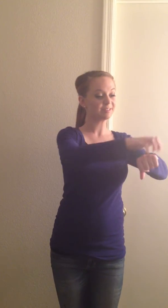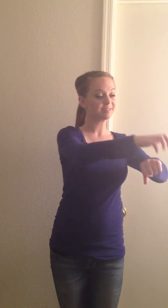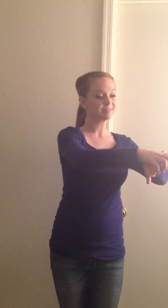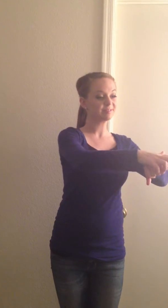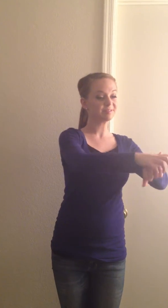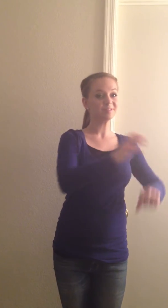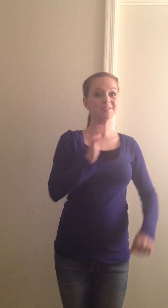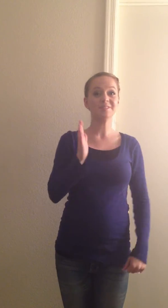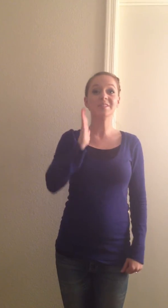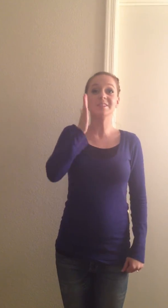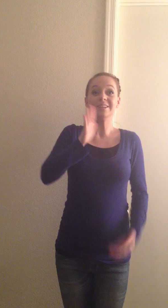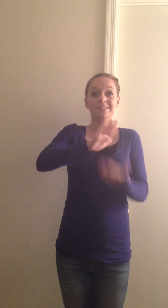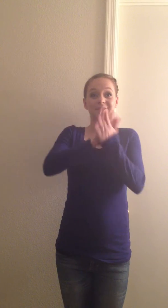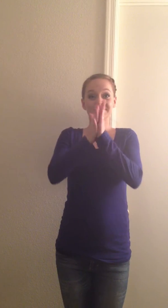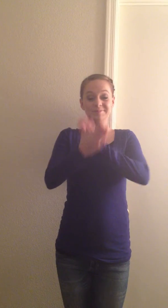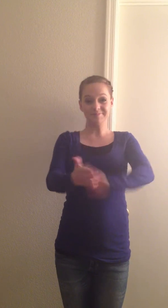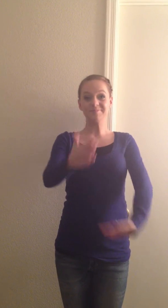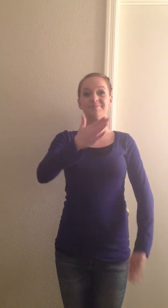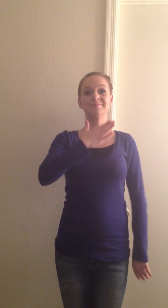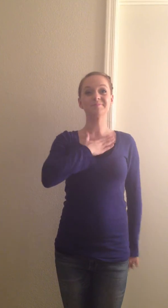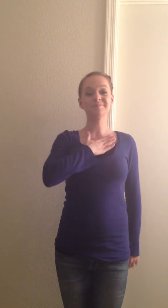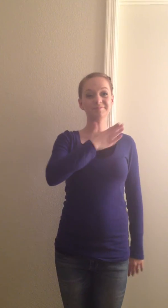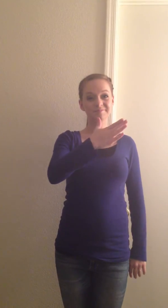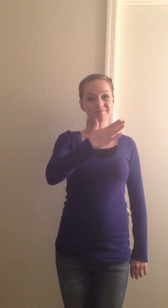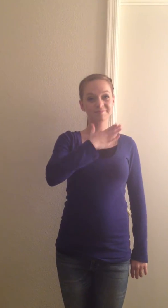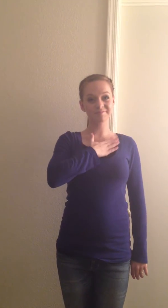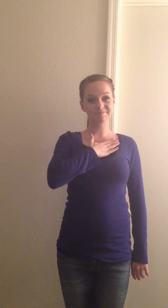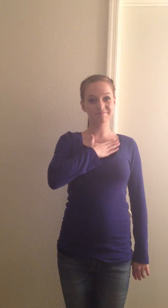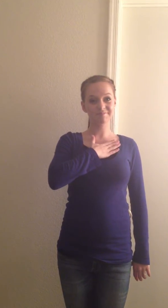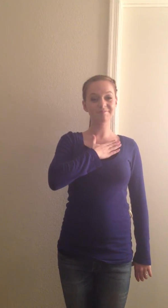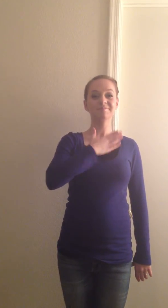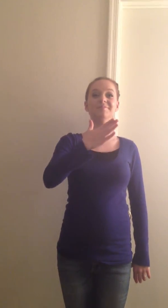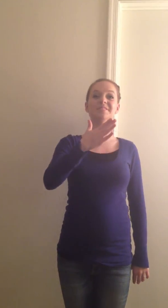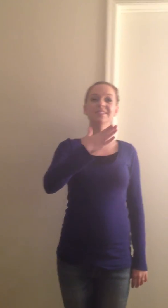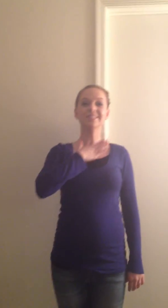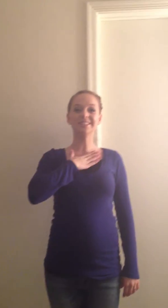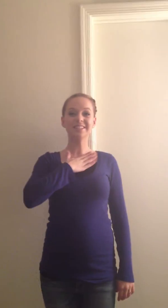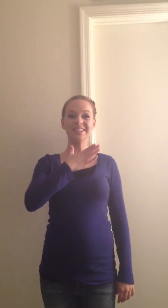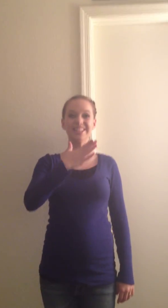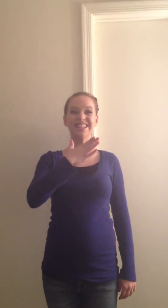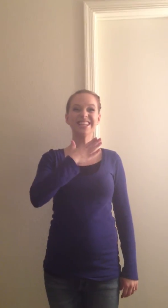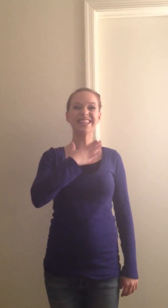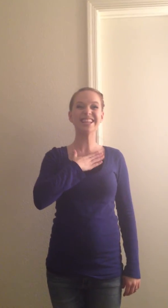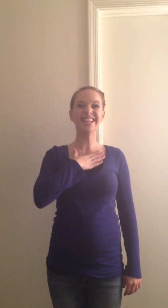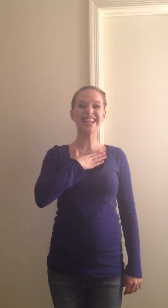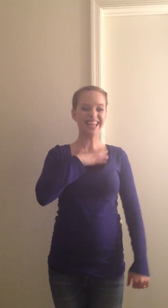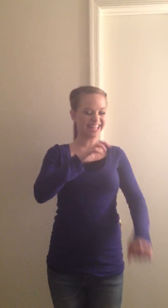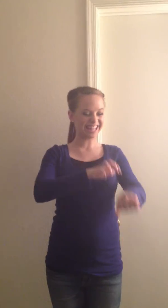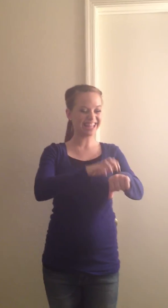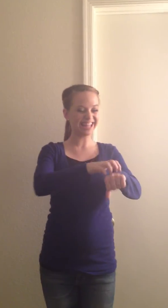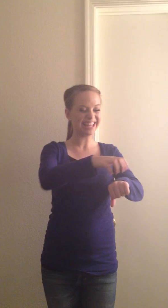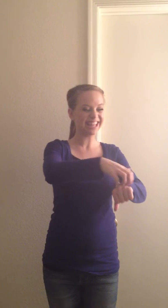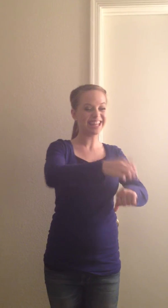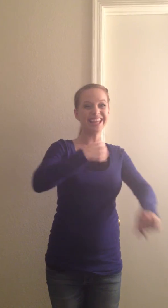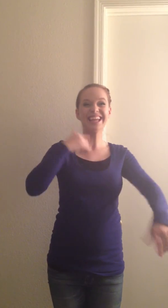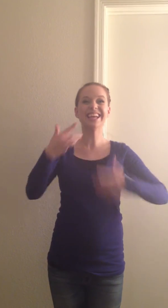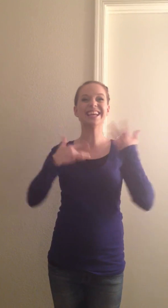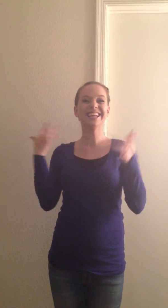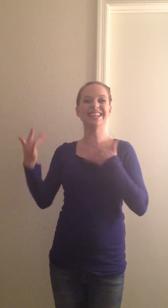soon will be mine, oh, mine all those grapes. One can hide